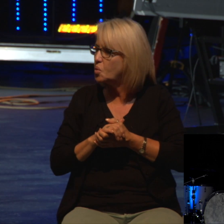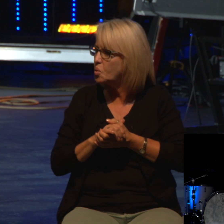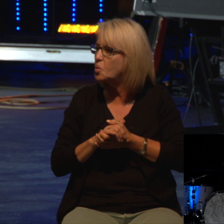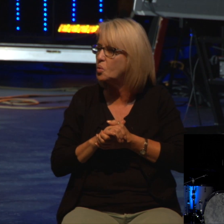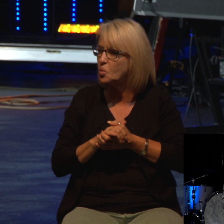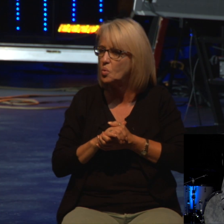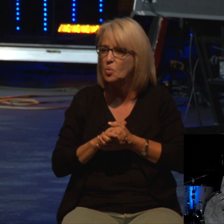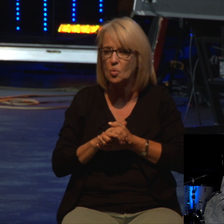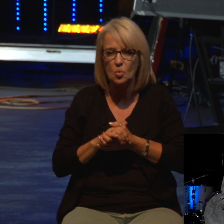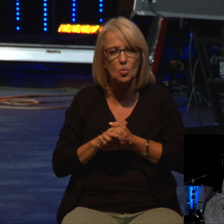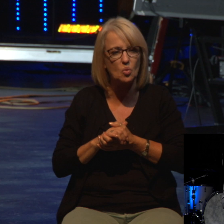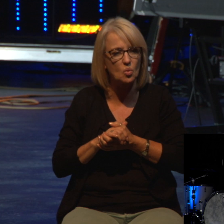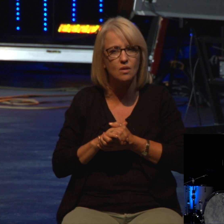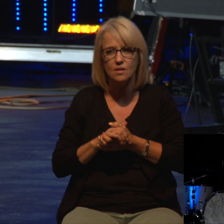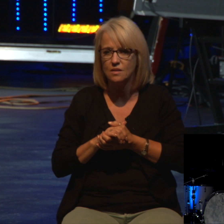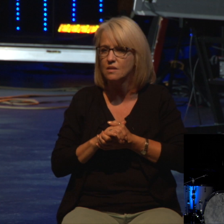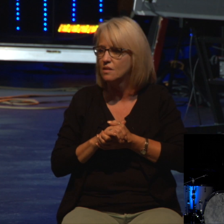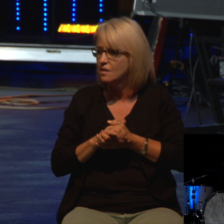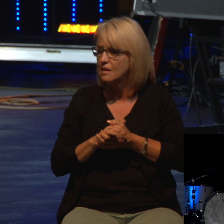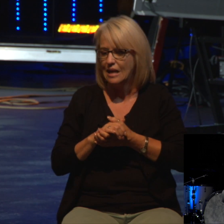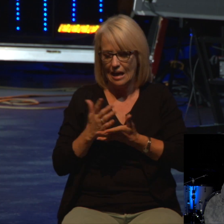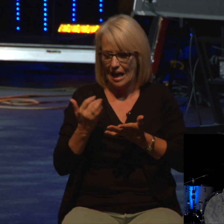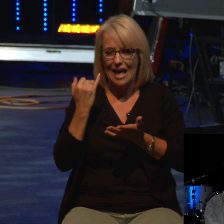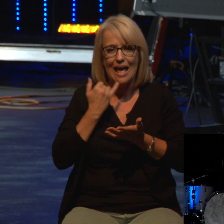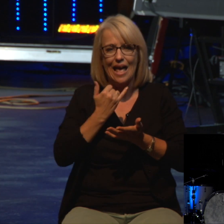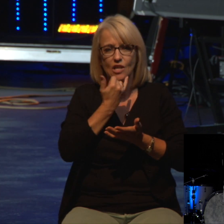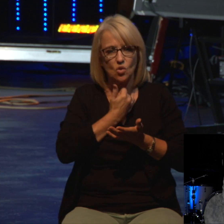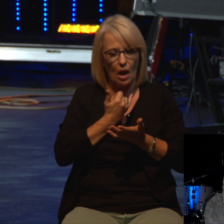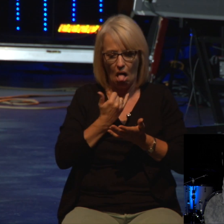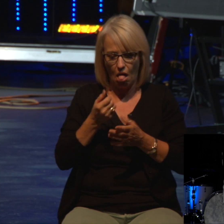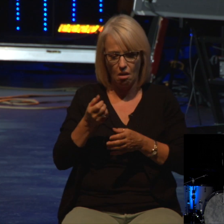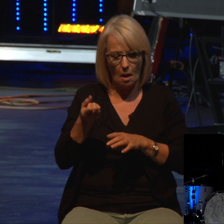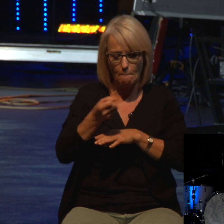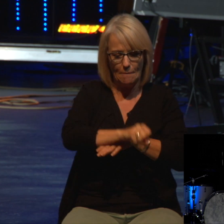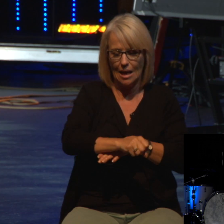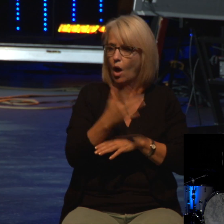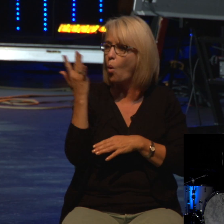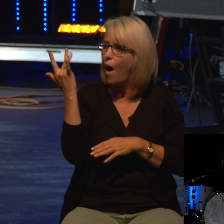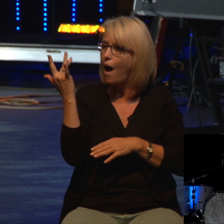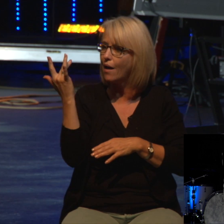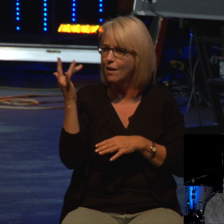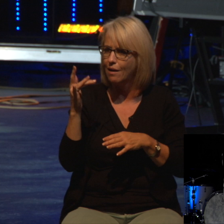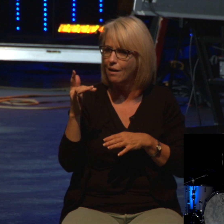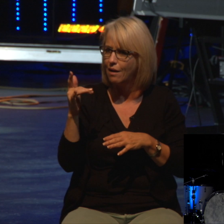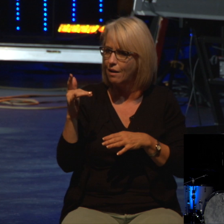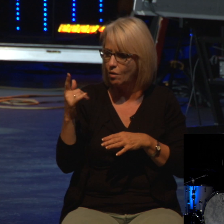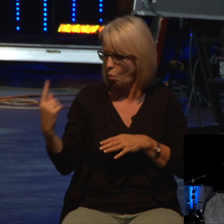Israel's defeat at AI was the sin of one man and the secret of our